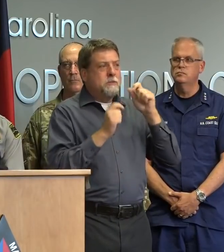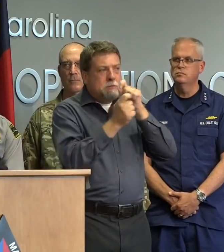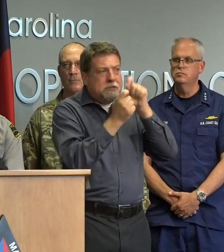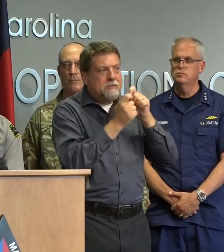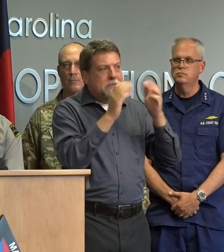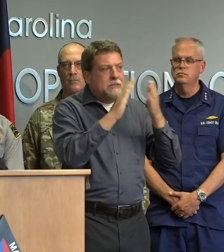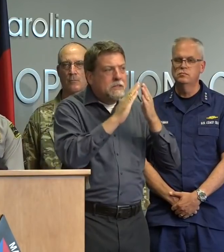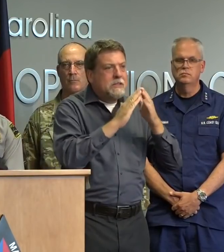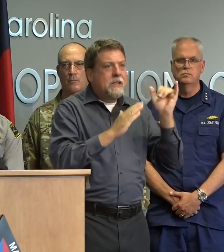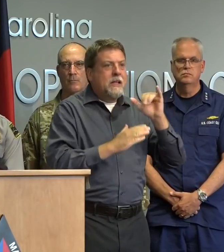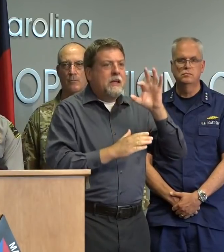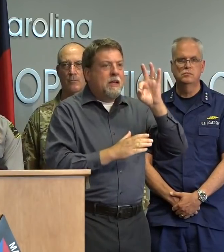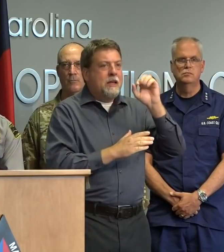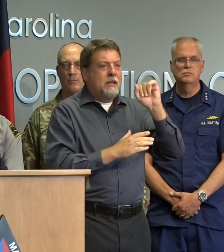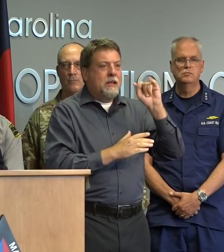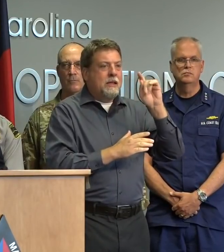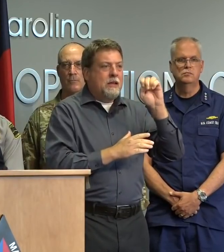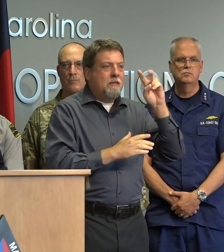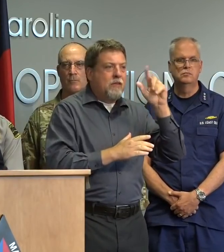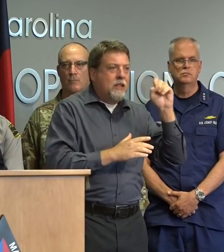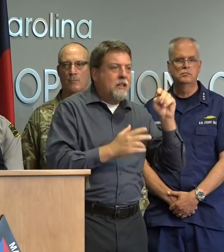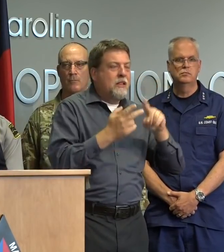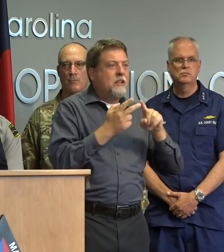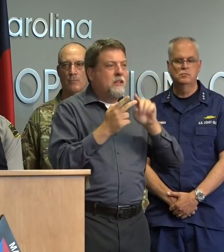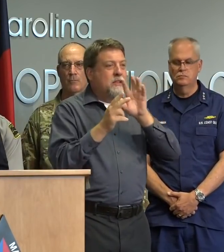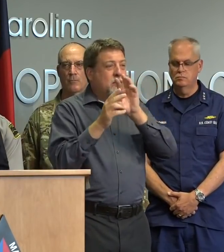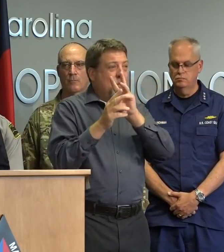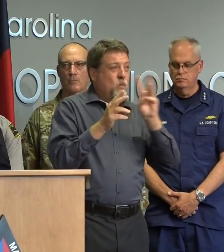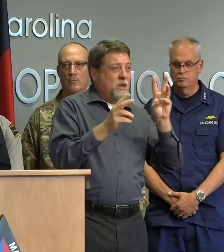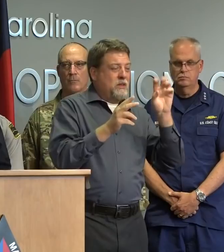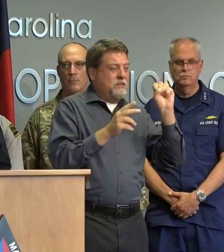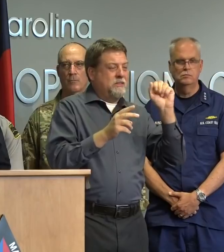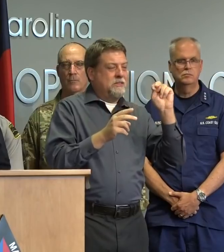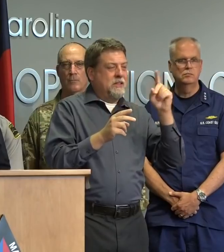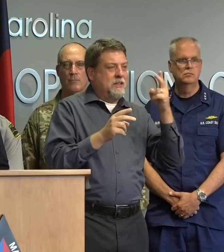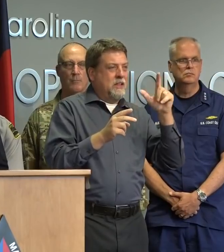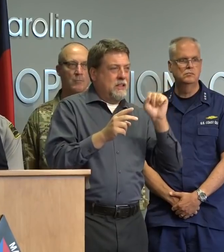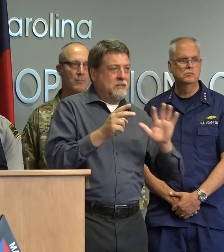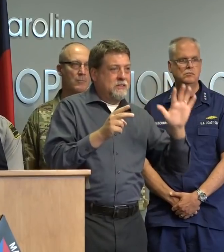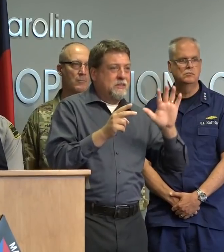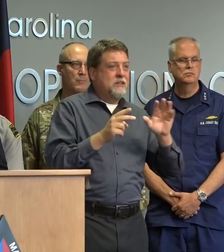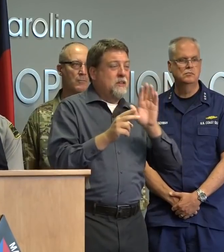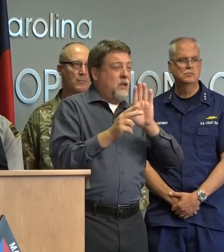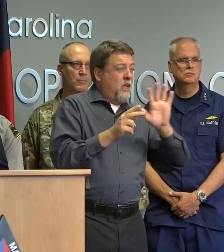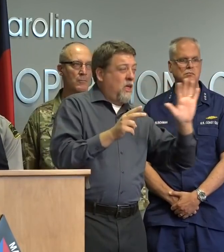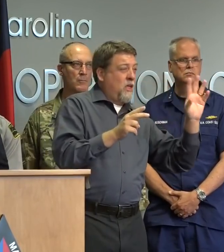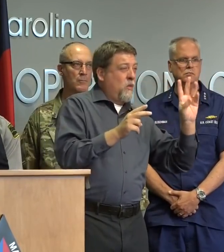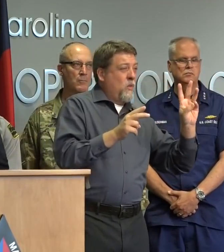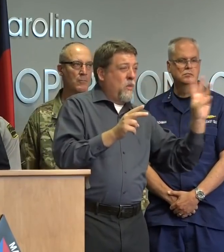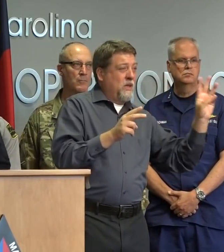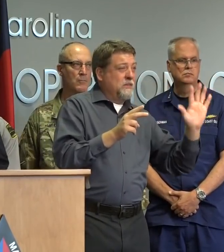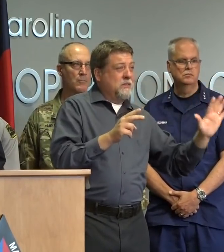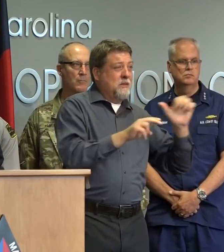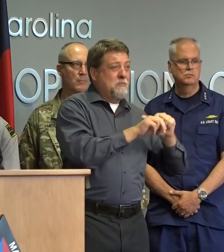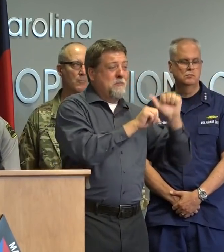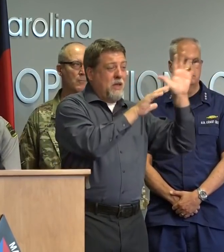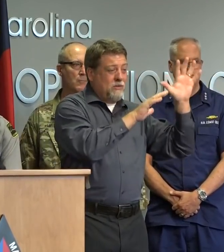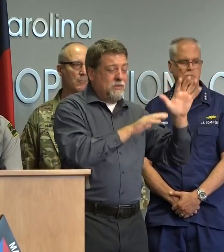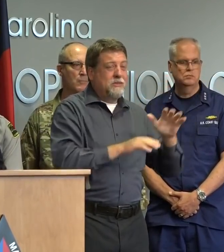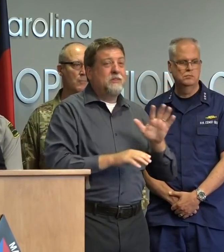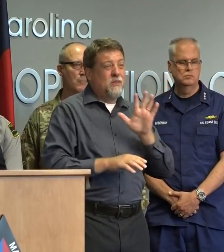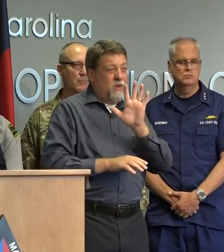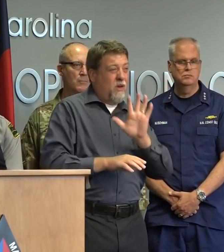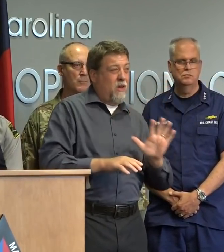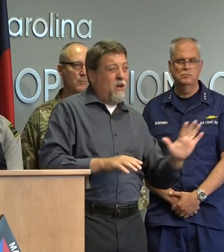southern Piedmont to our mountains the Cape Fear lumber noose Yadkin and portions